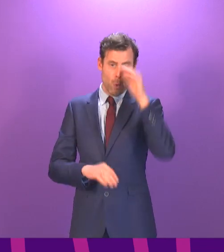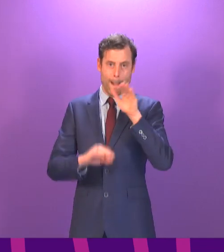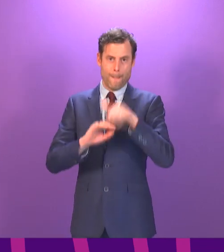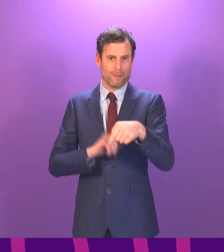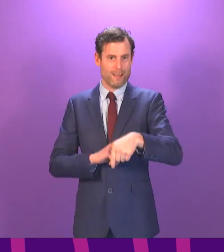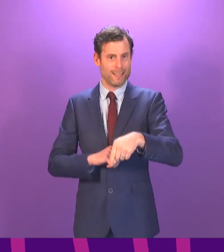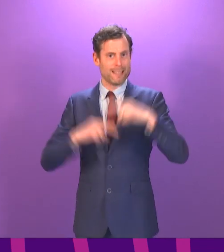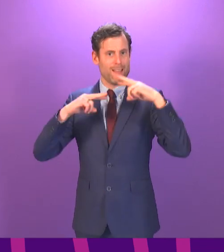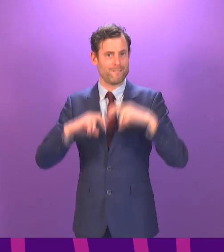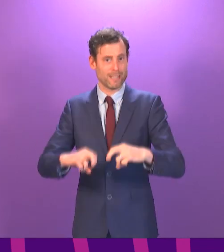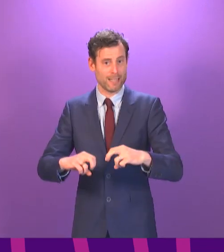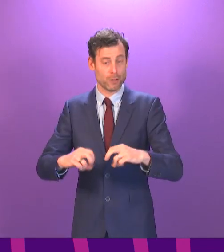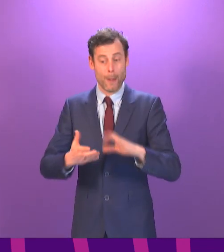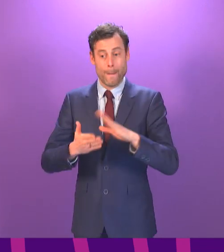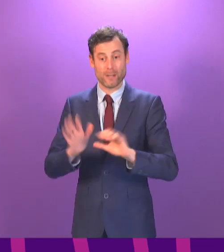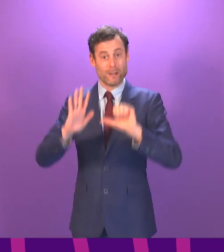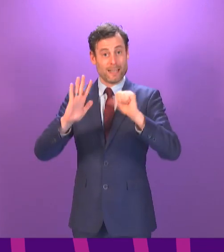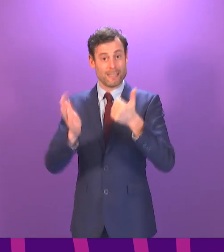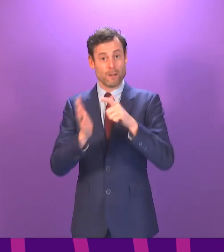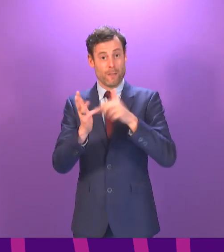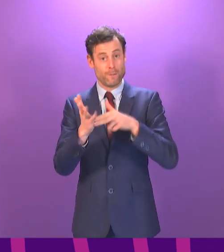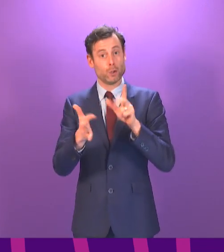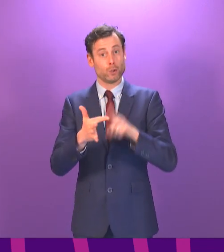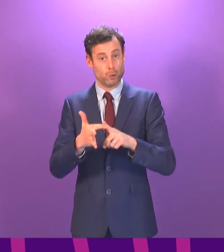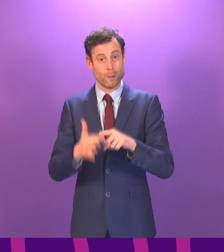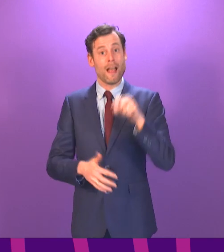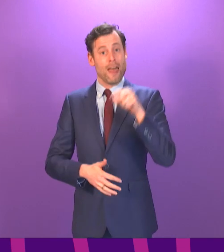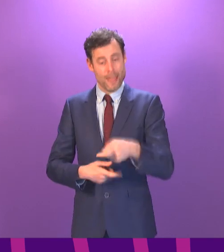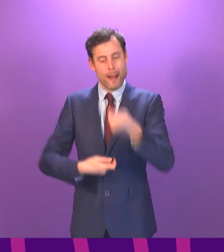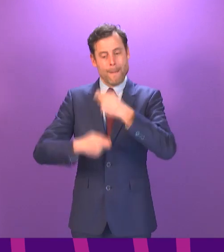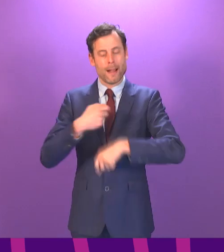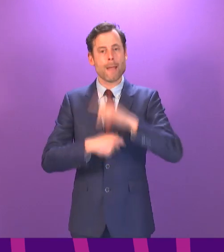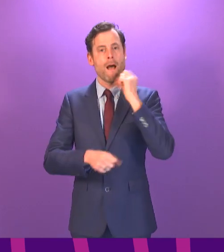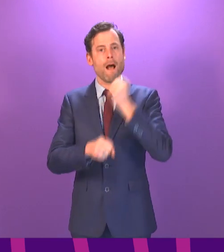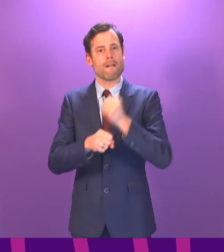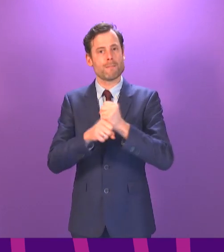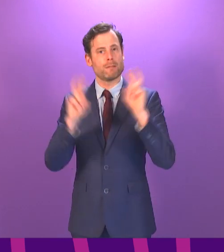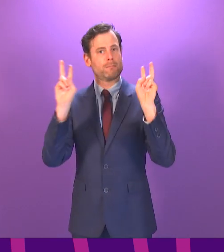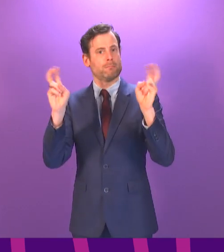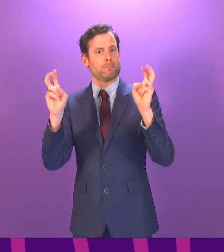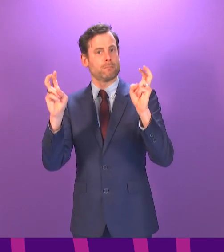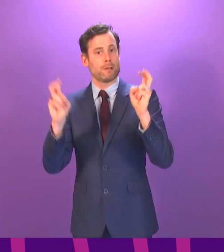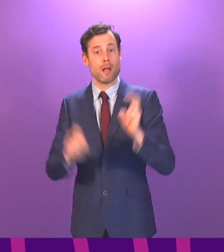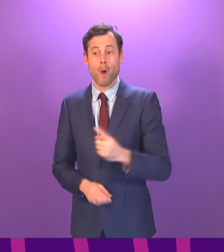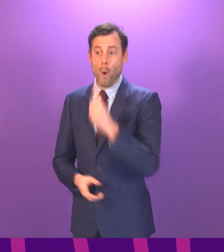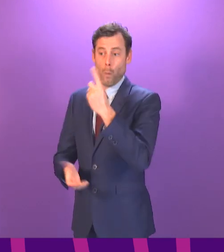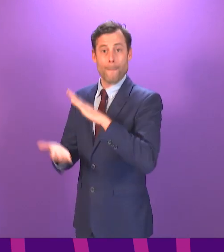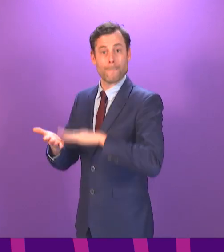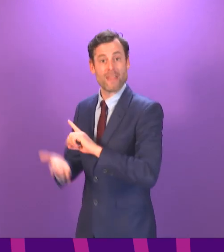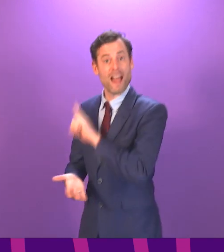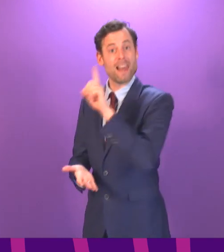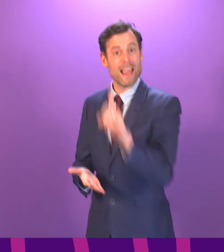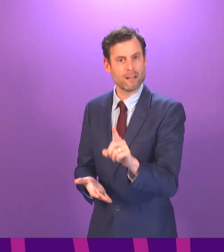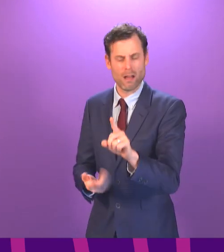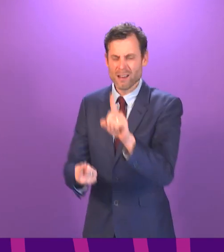to the first minister's mind, a government matter. Being a government matter, she then, a month later, set up a